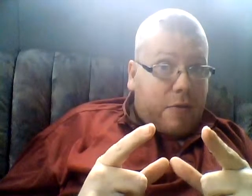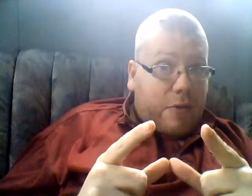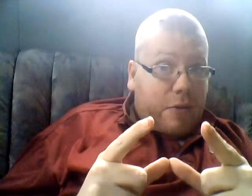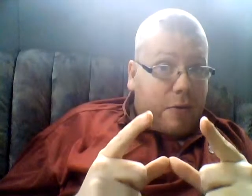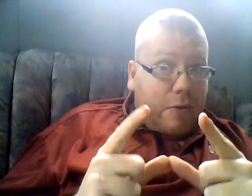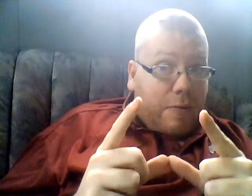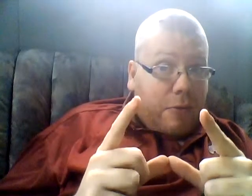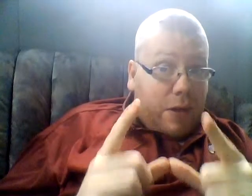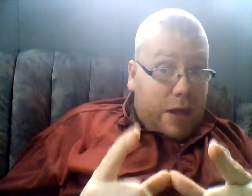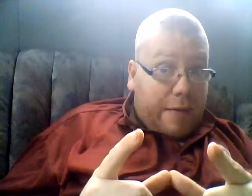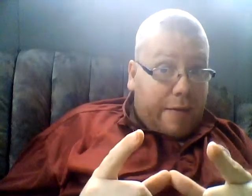Please.